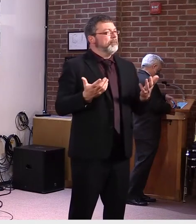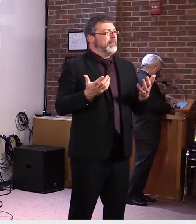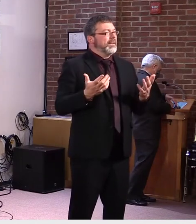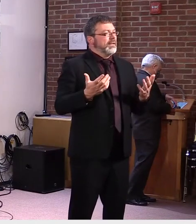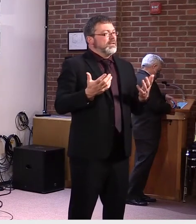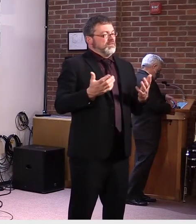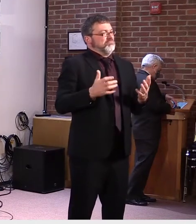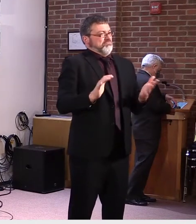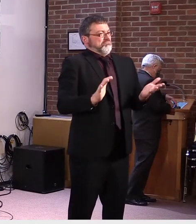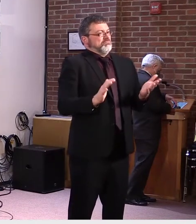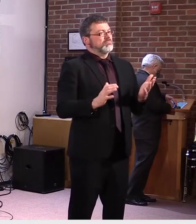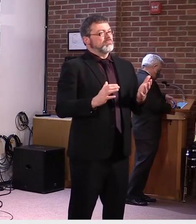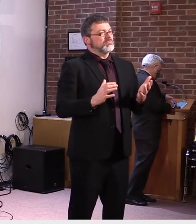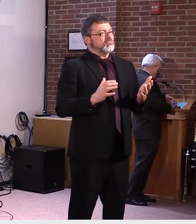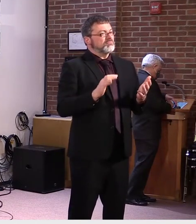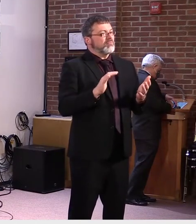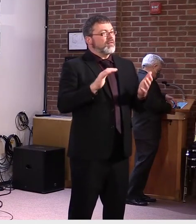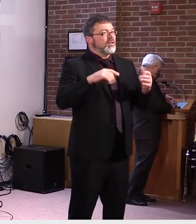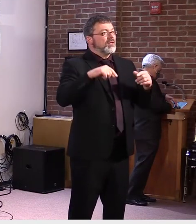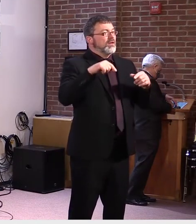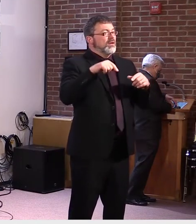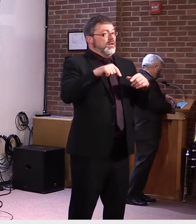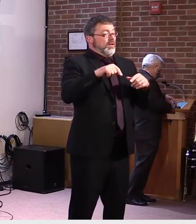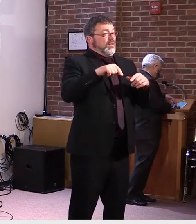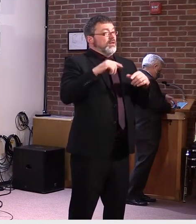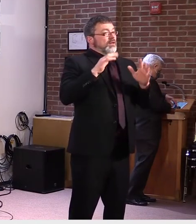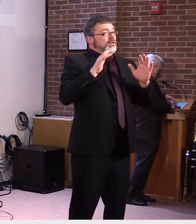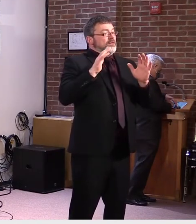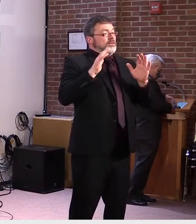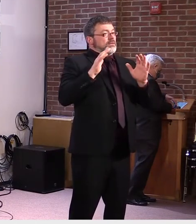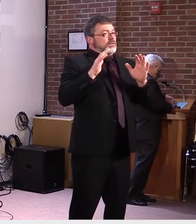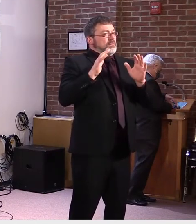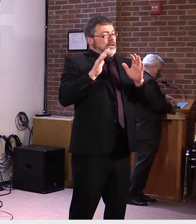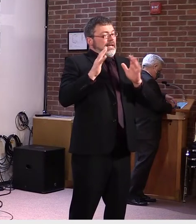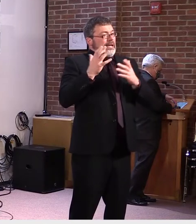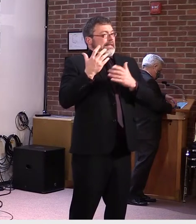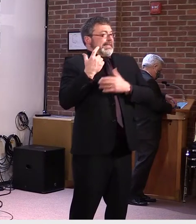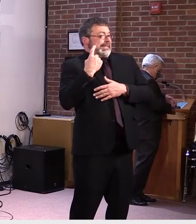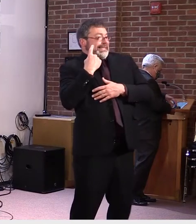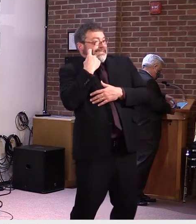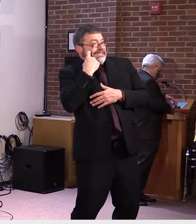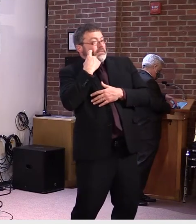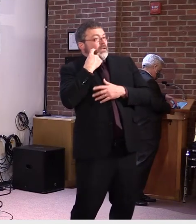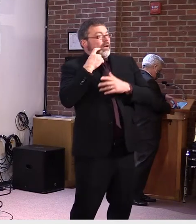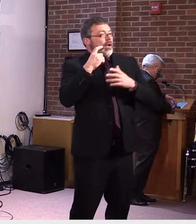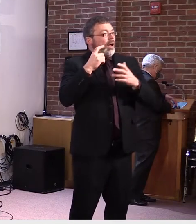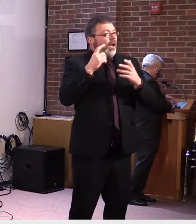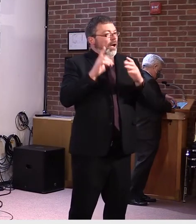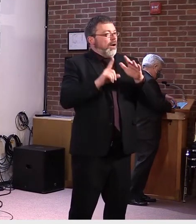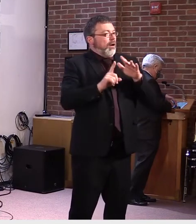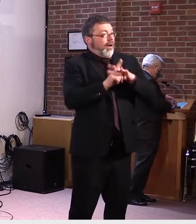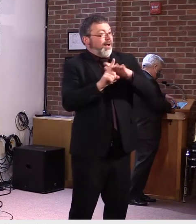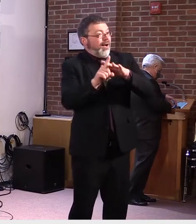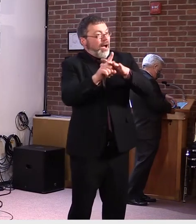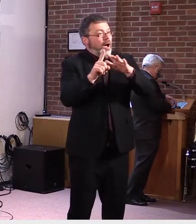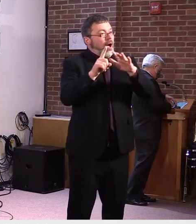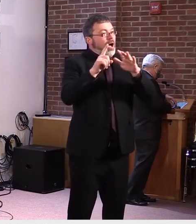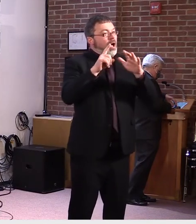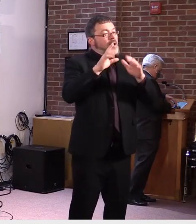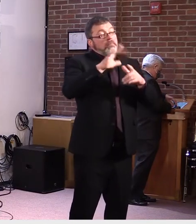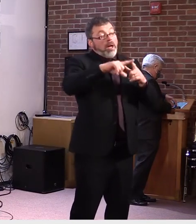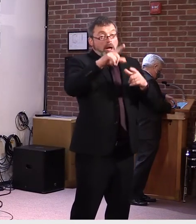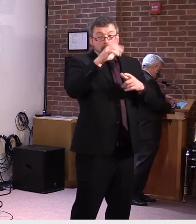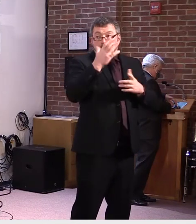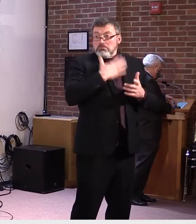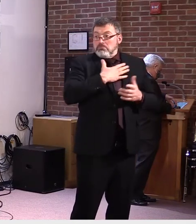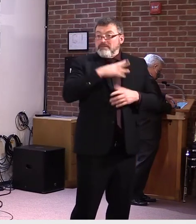seeing more diversity of cases, we're not seeing, uh, the abundance, which is wonderful, uh, but we have staff